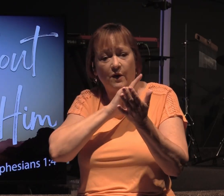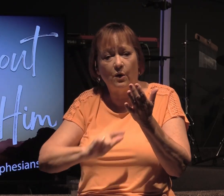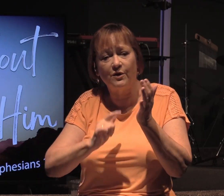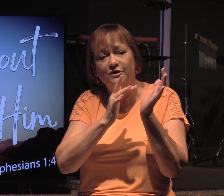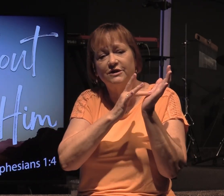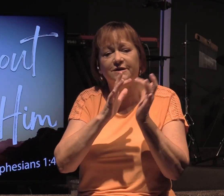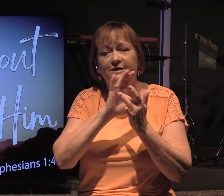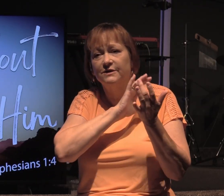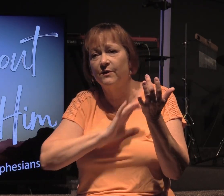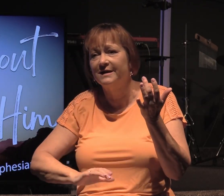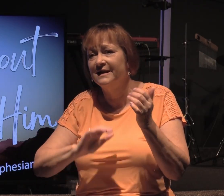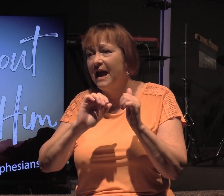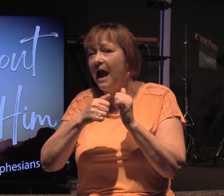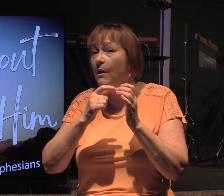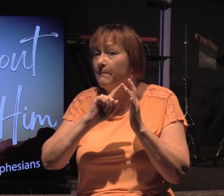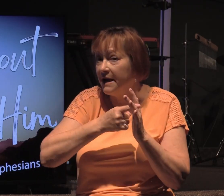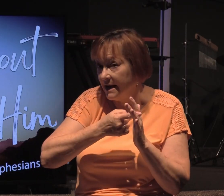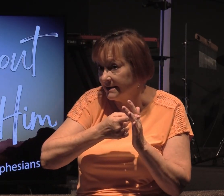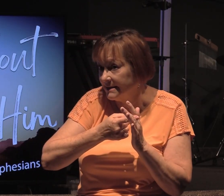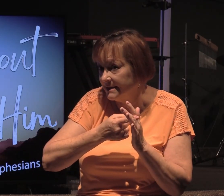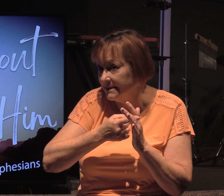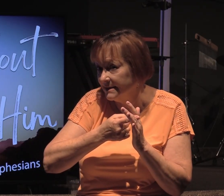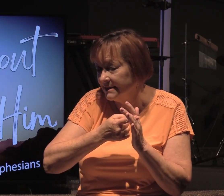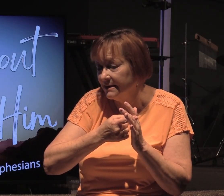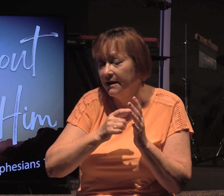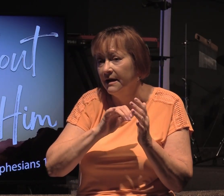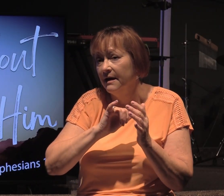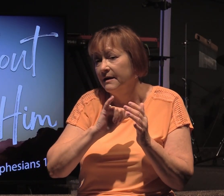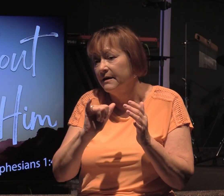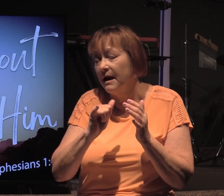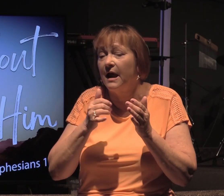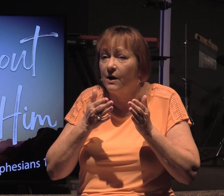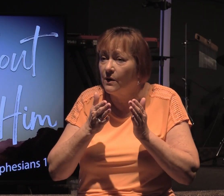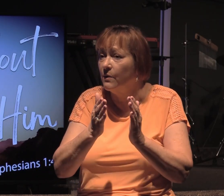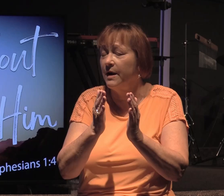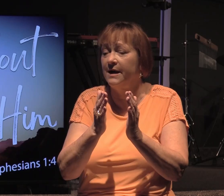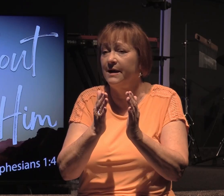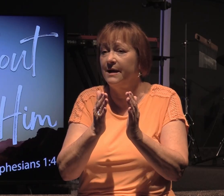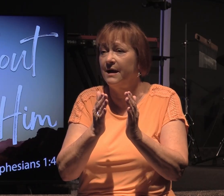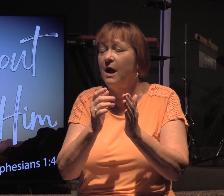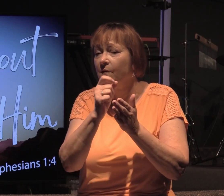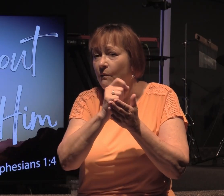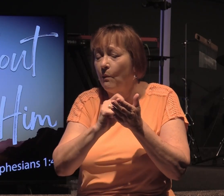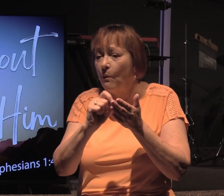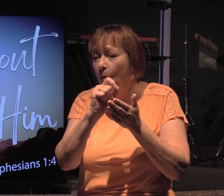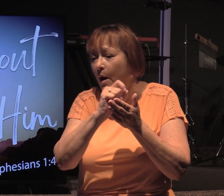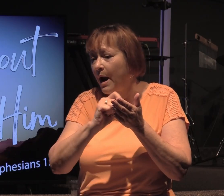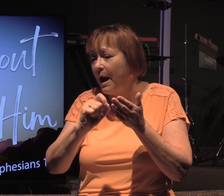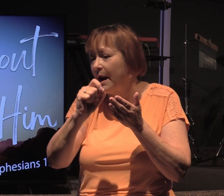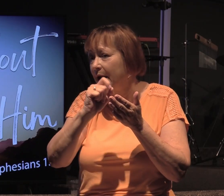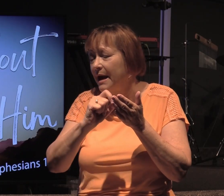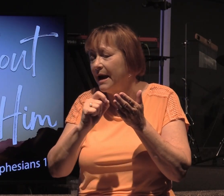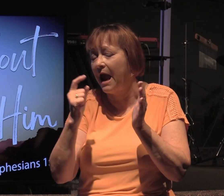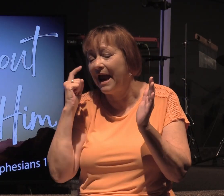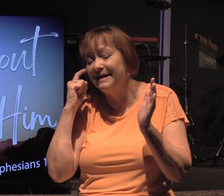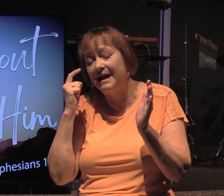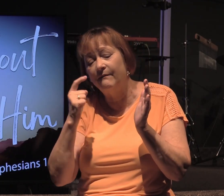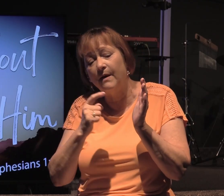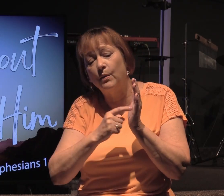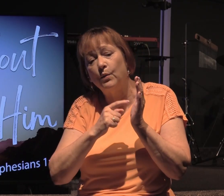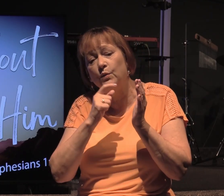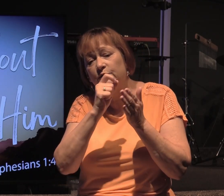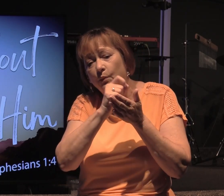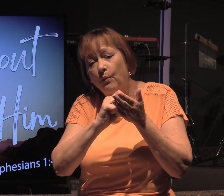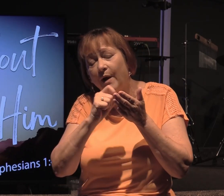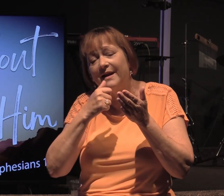Jesus Christ. That's how it begins. Unlike our style of writing and identifying who's